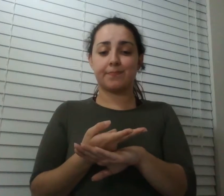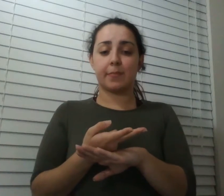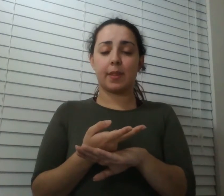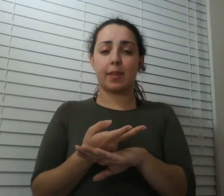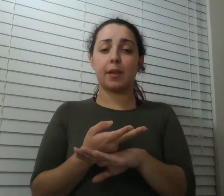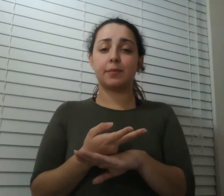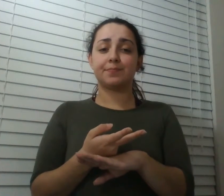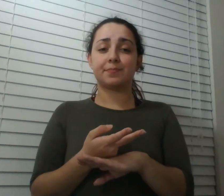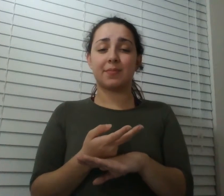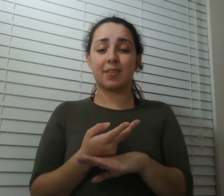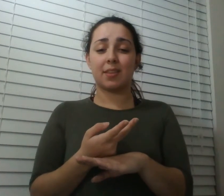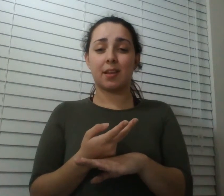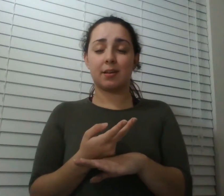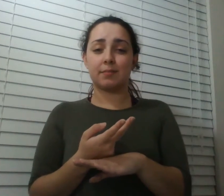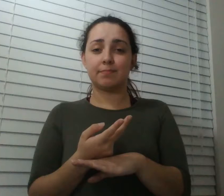that point he was gushing blood